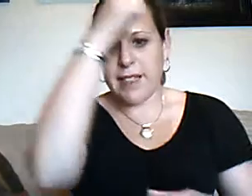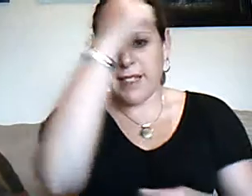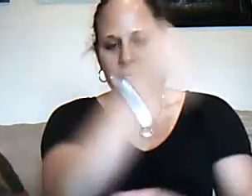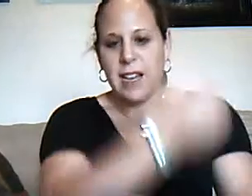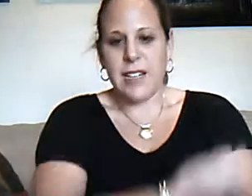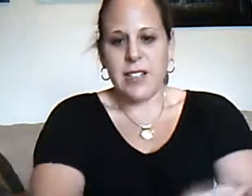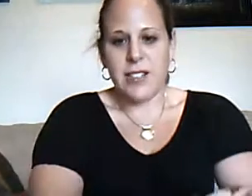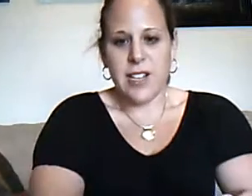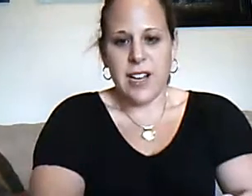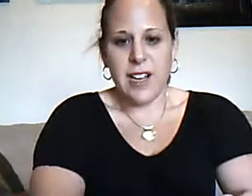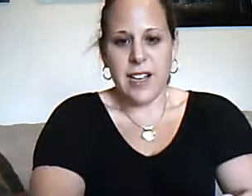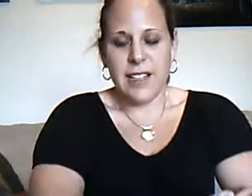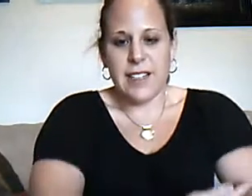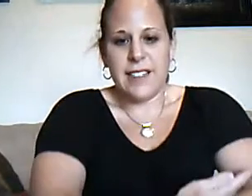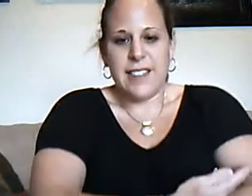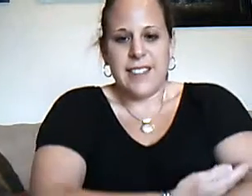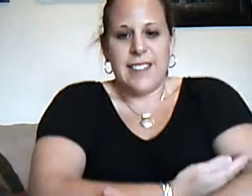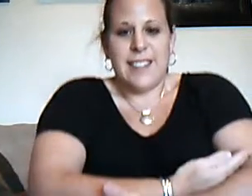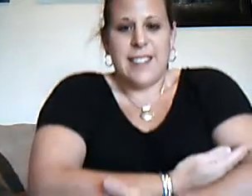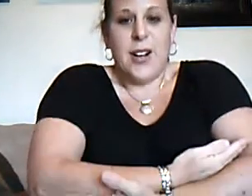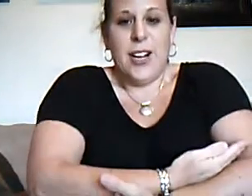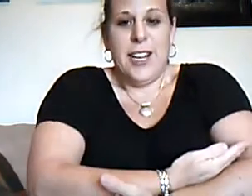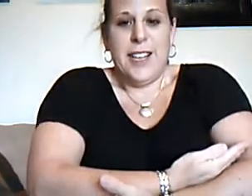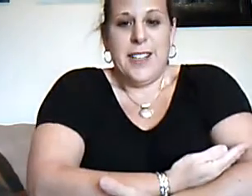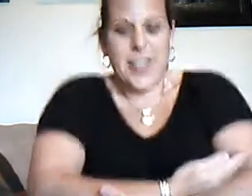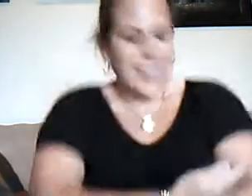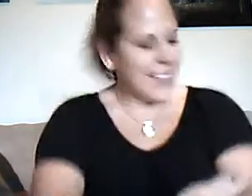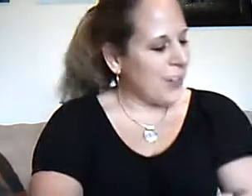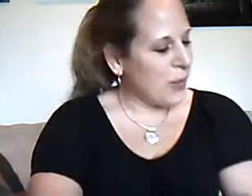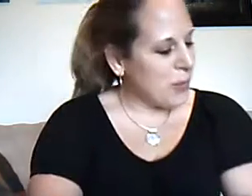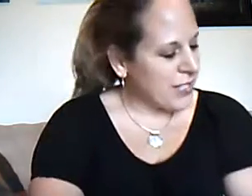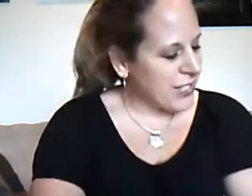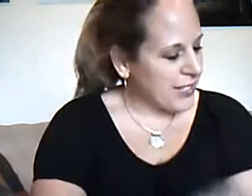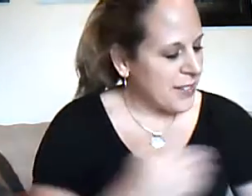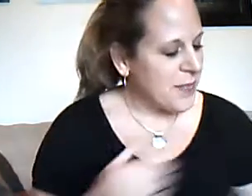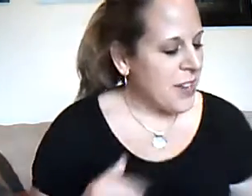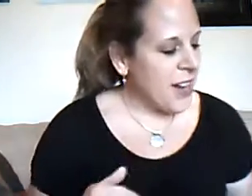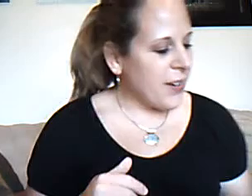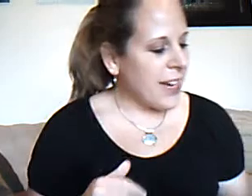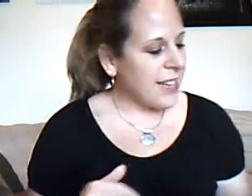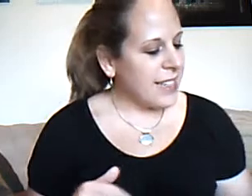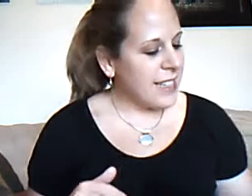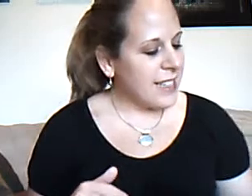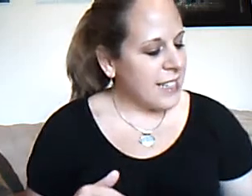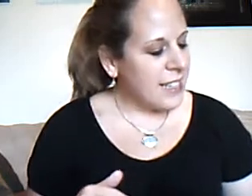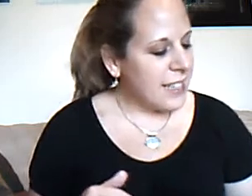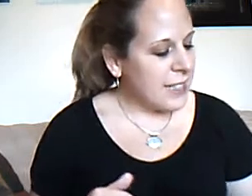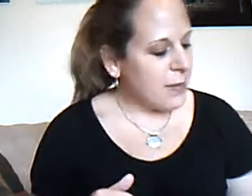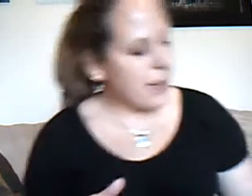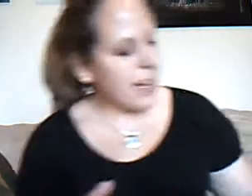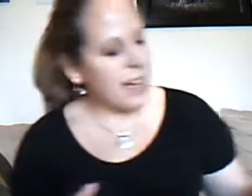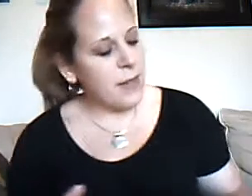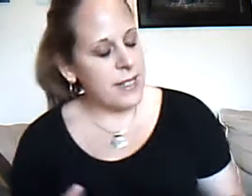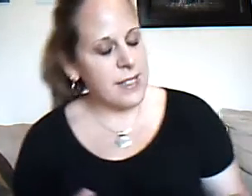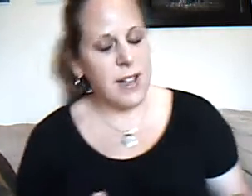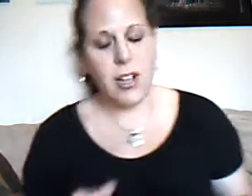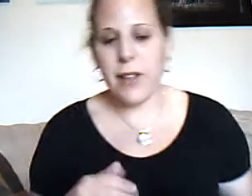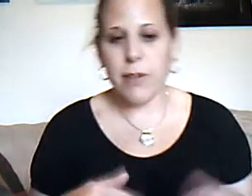Son John. Sorry, I'm trying to get in the whole picture. Okay, and then the next one we had was All Around the